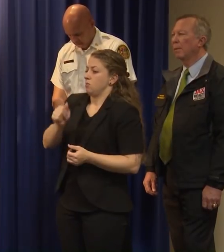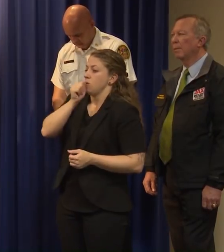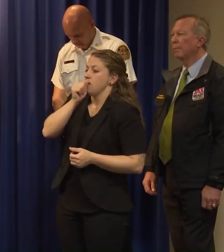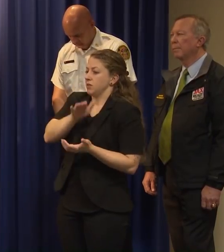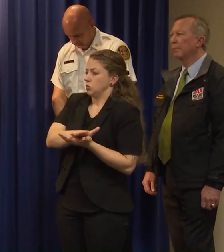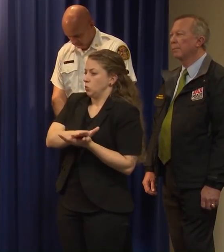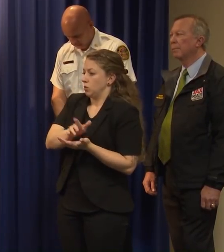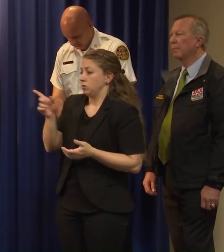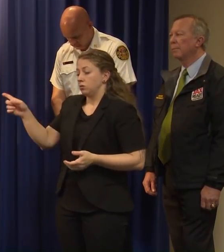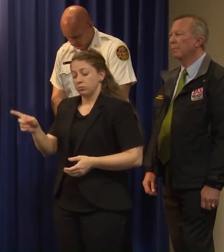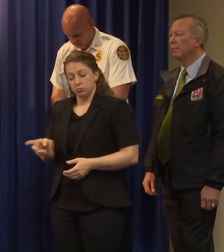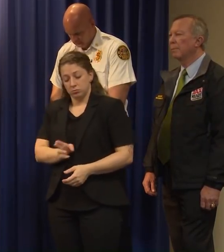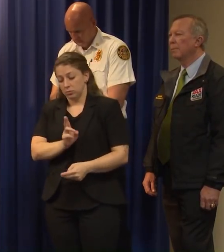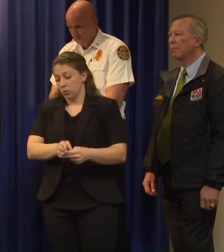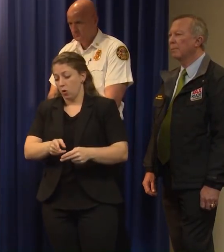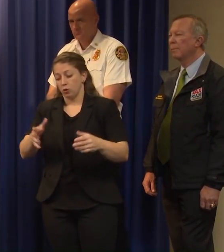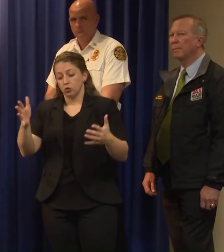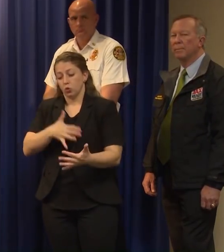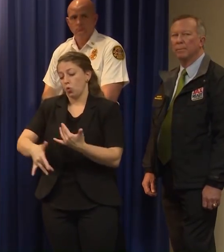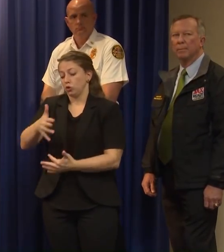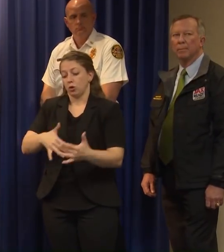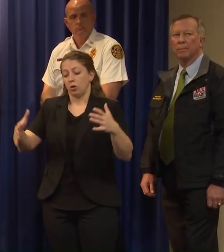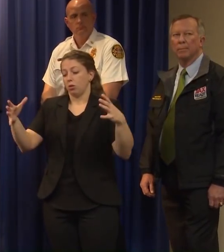That's, that's considered a social gathering.